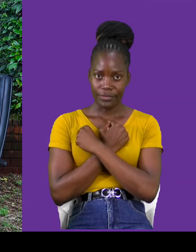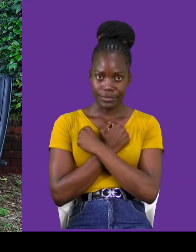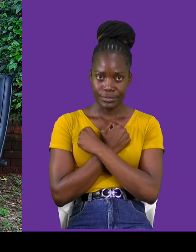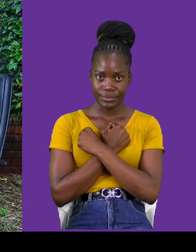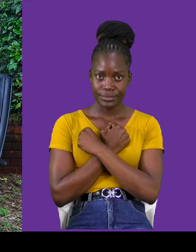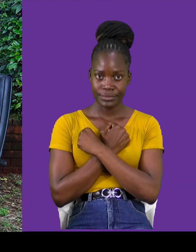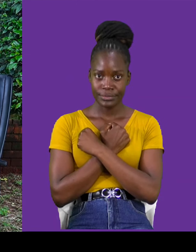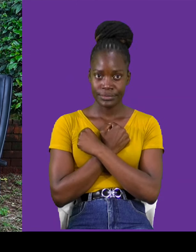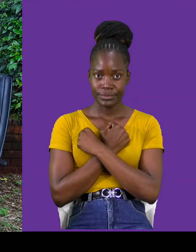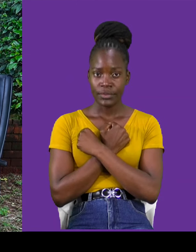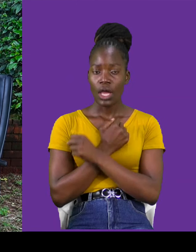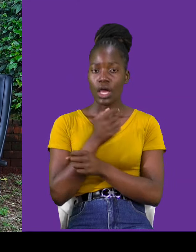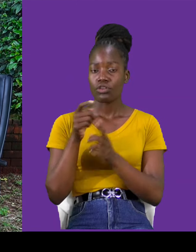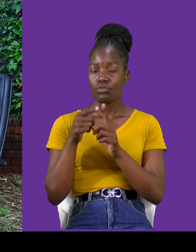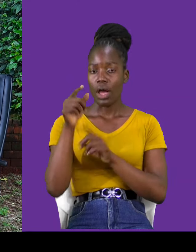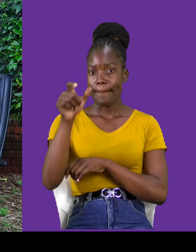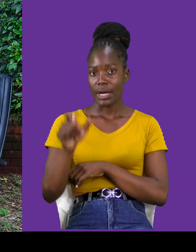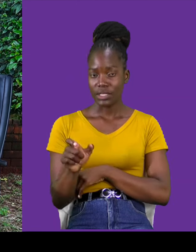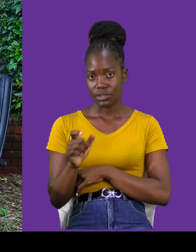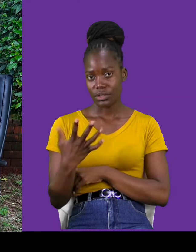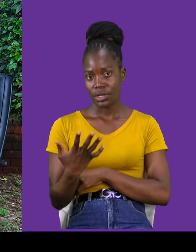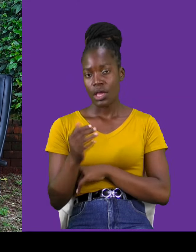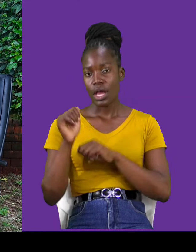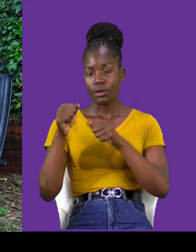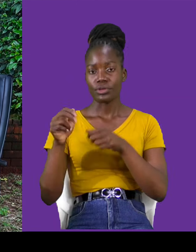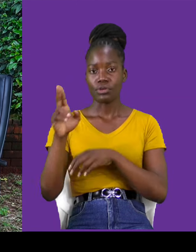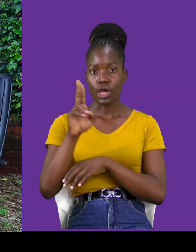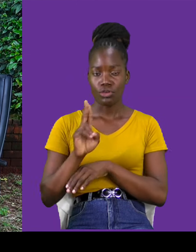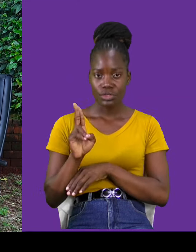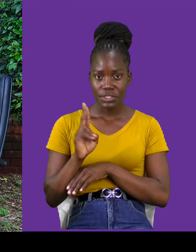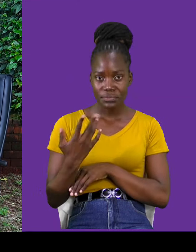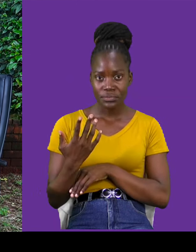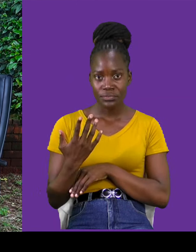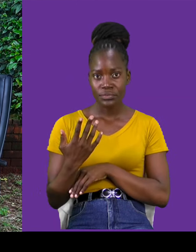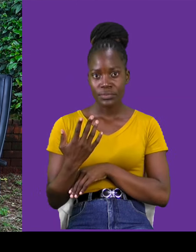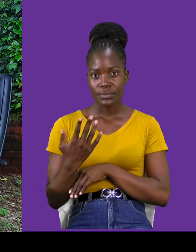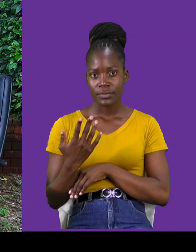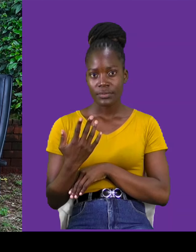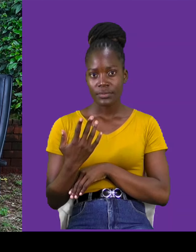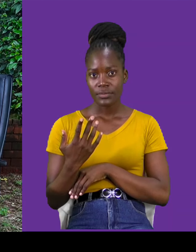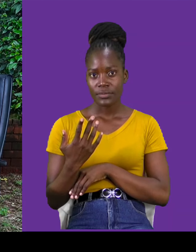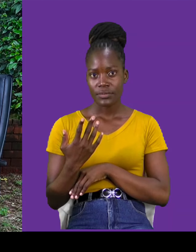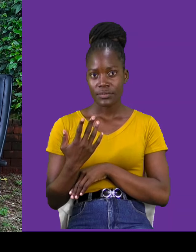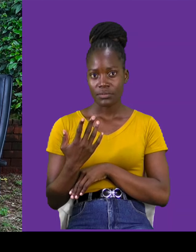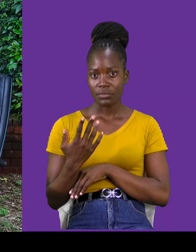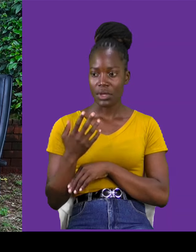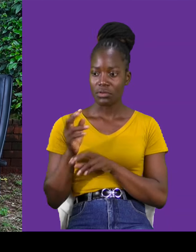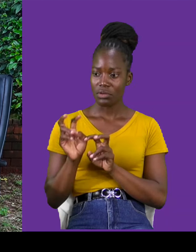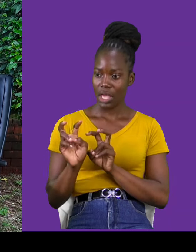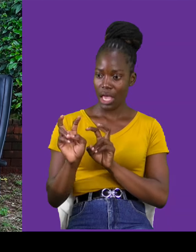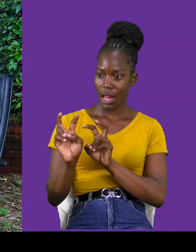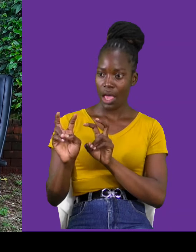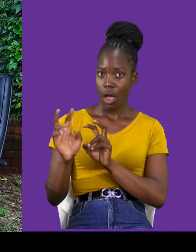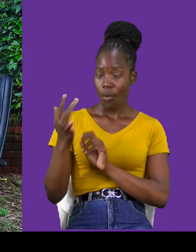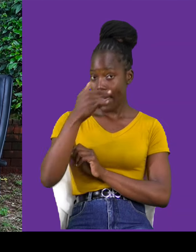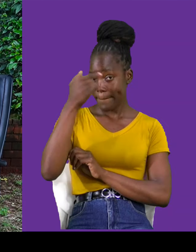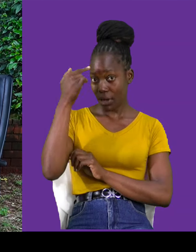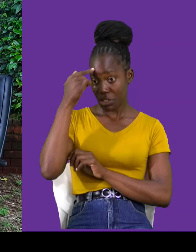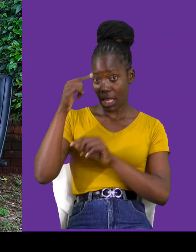attraction to someone, probably you can give them a stare, especially for a deaf person, because they really depend on the visual,